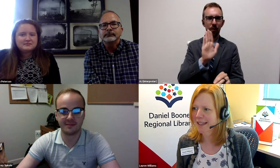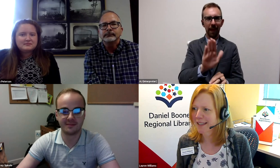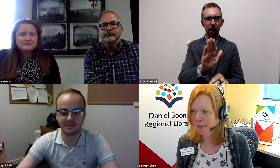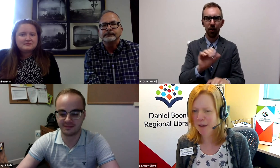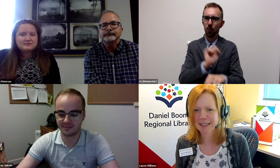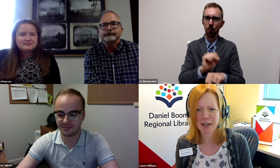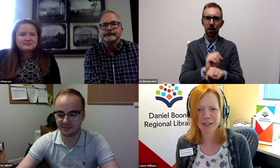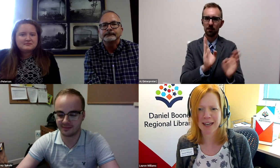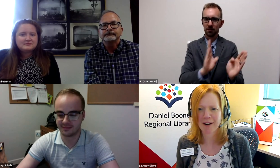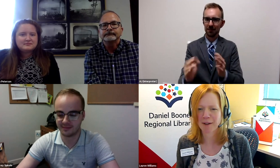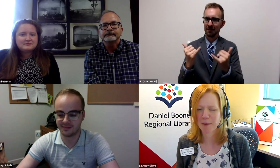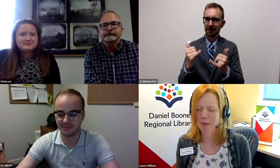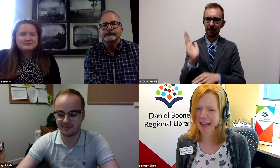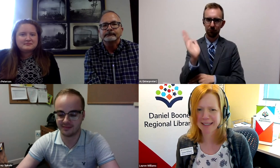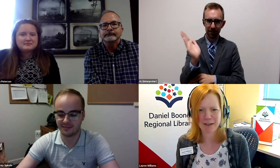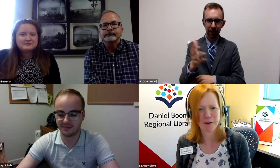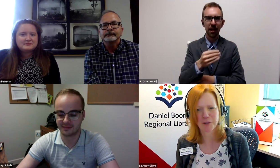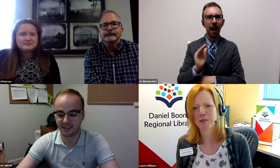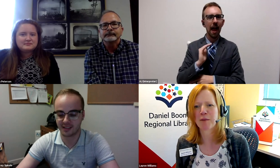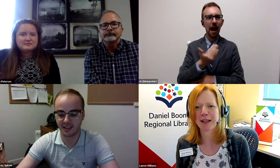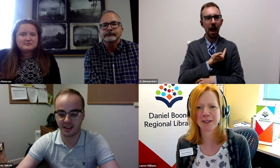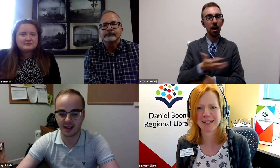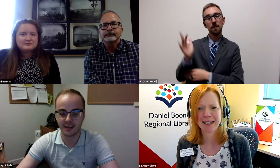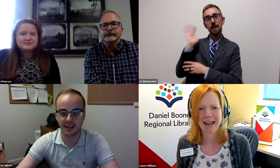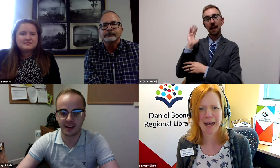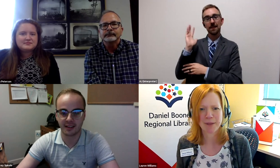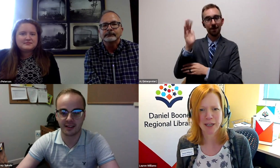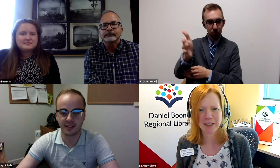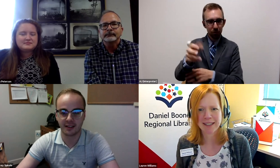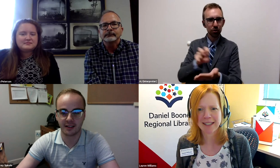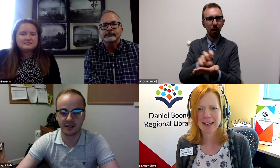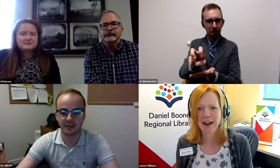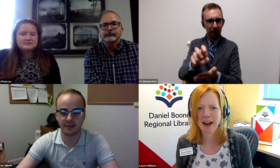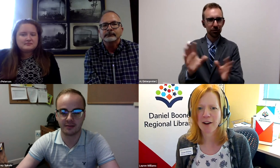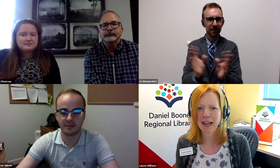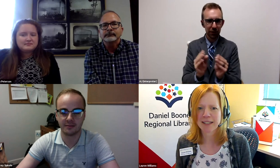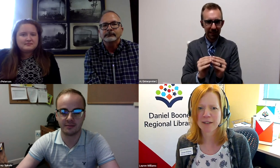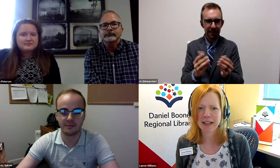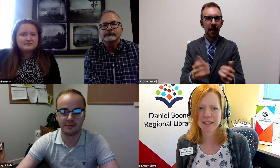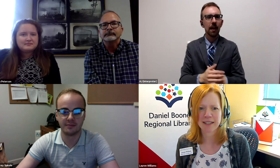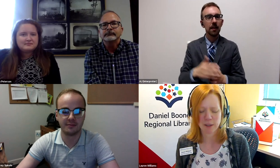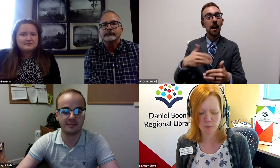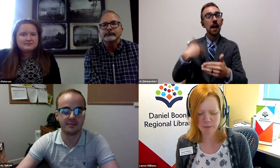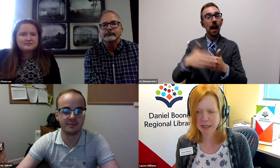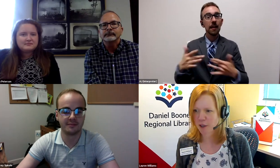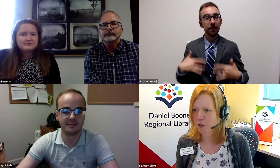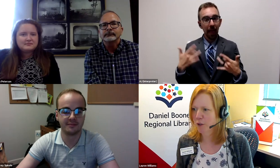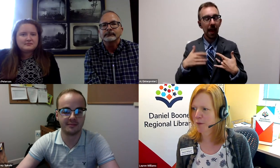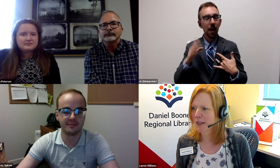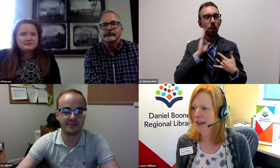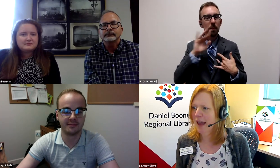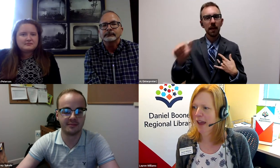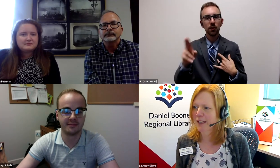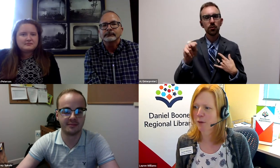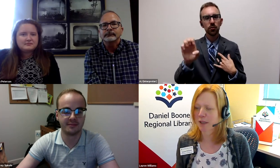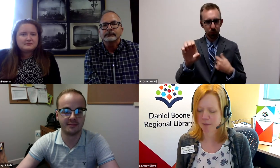organizing today's presentation and our past and future Trailblazers sessions. Our next event is going to be in June,